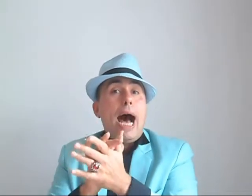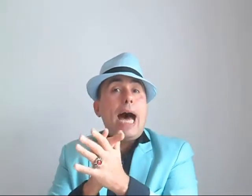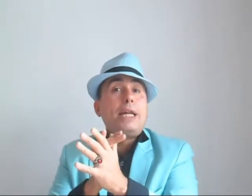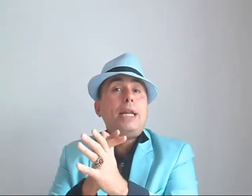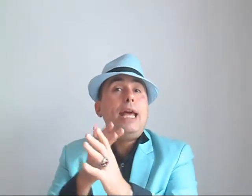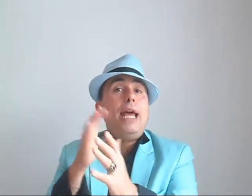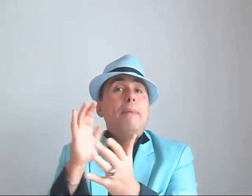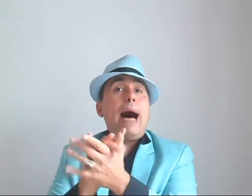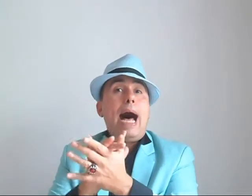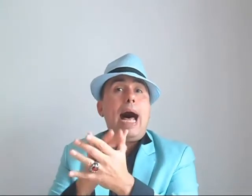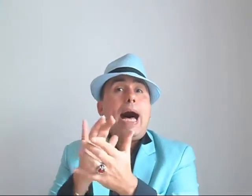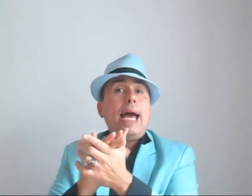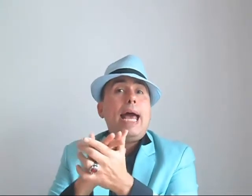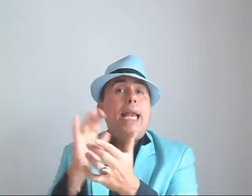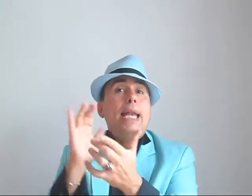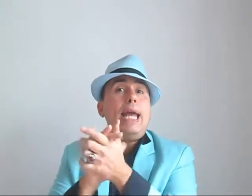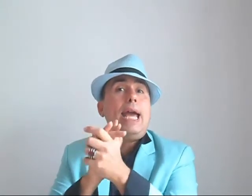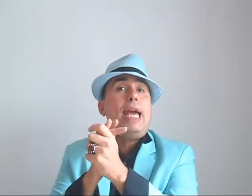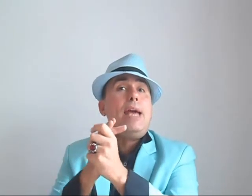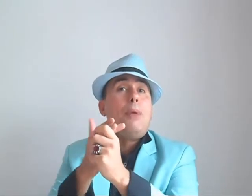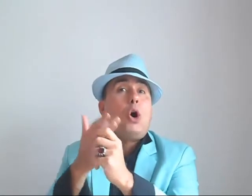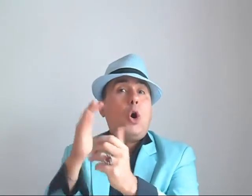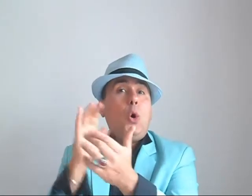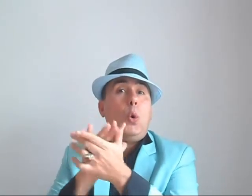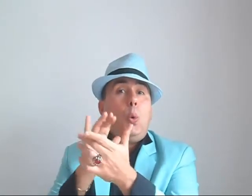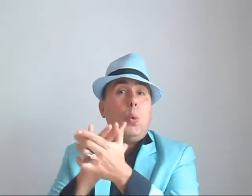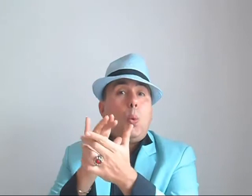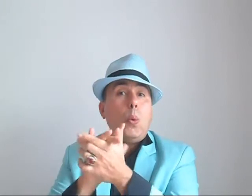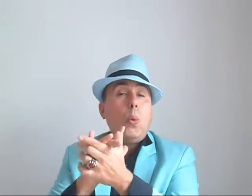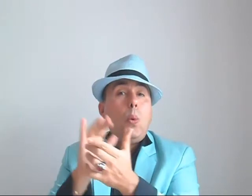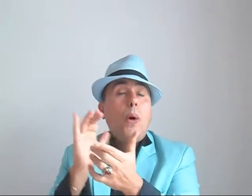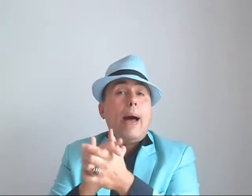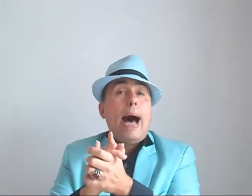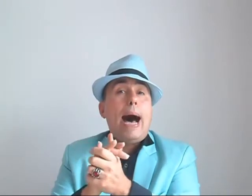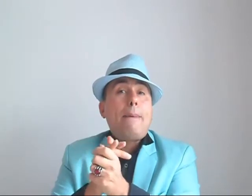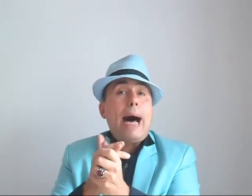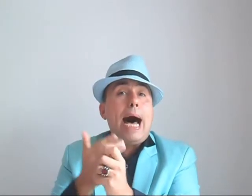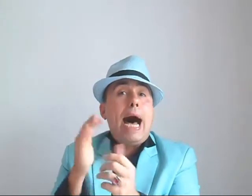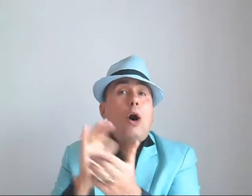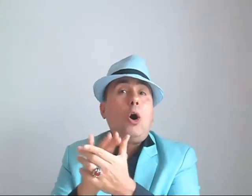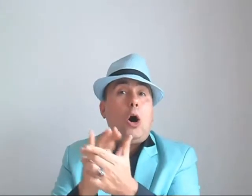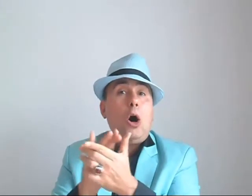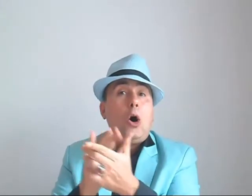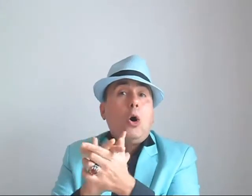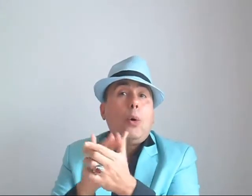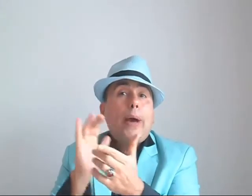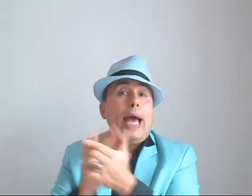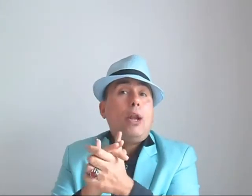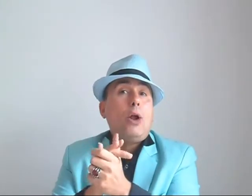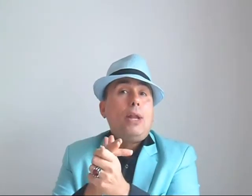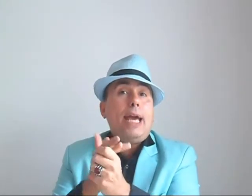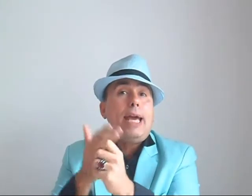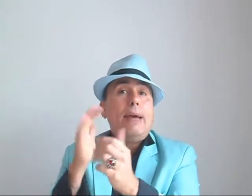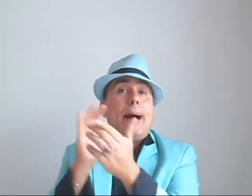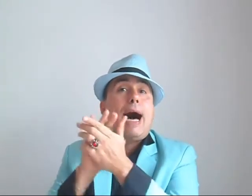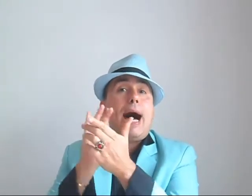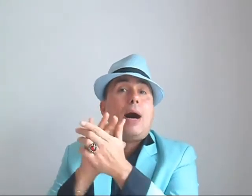Arriba el limón. Abajo el olivar.